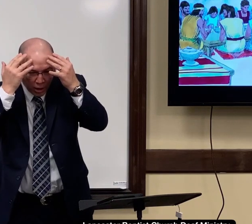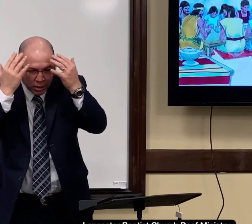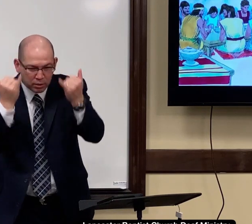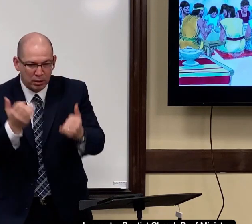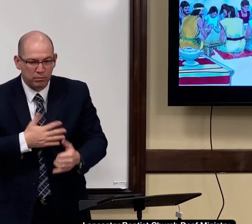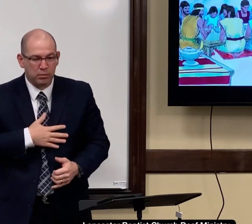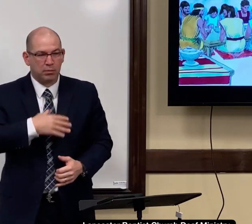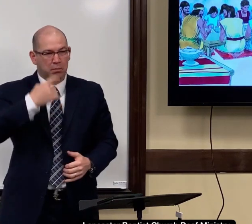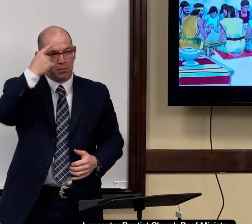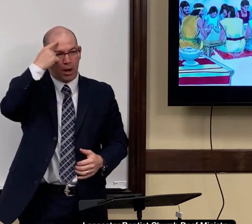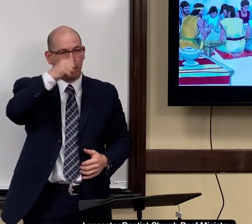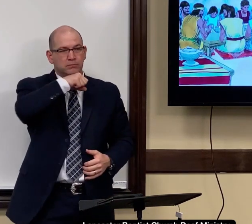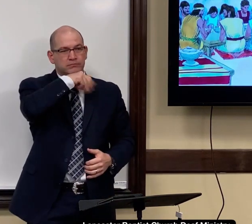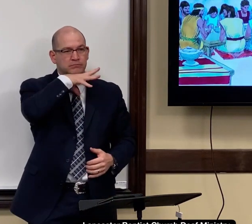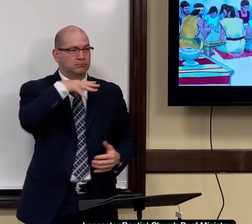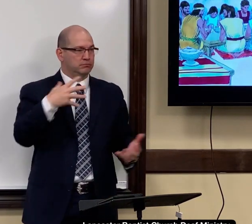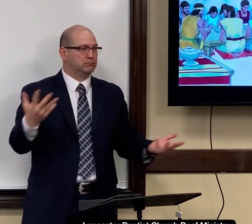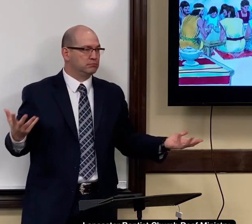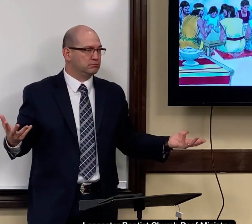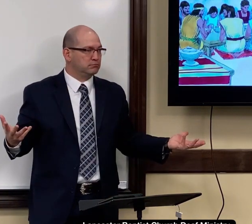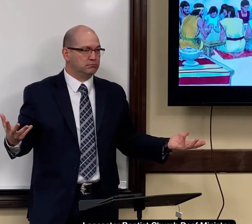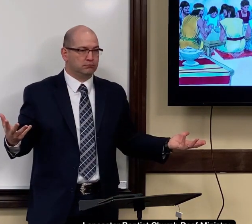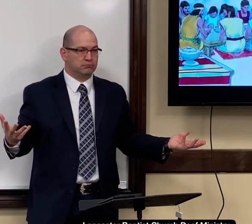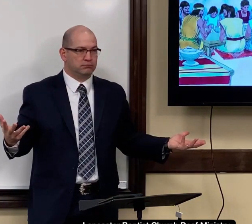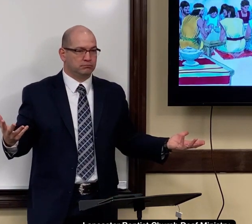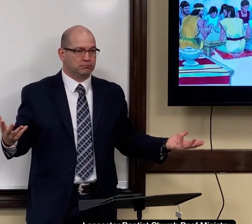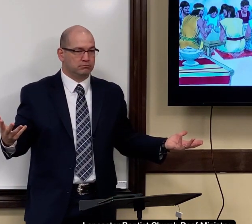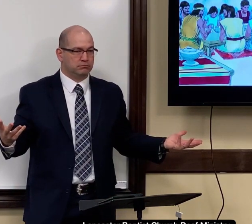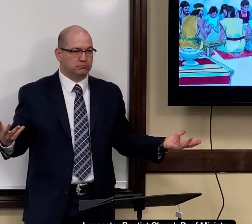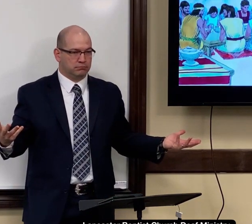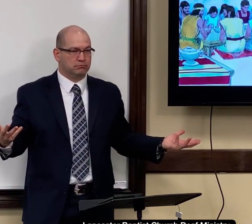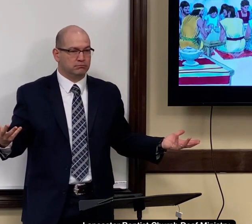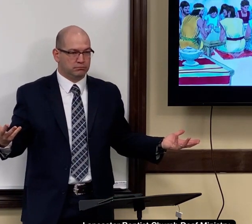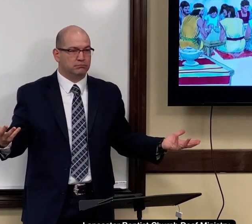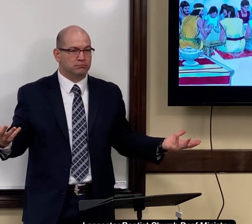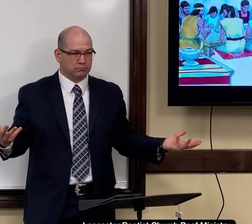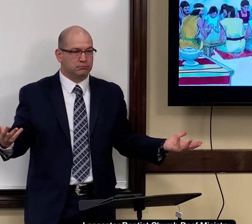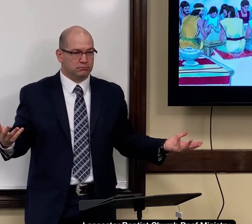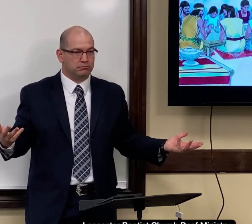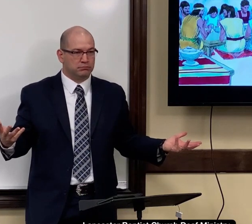goes in our brain, and we think about it. And it makes your thoughts dirty.